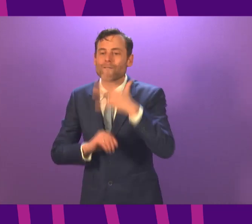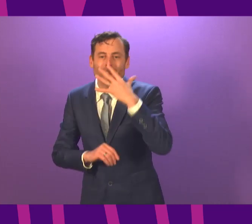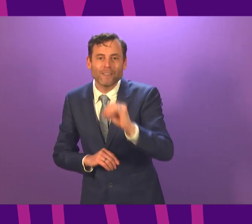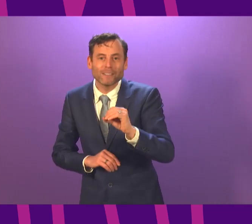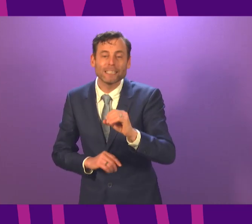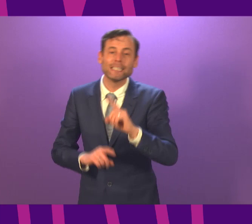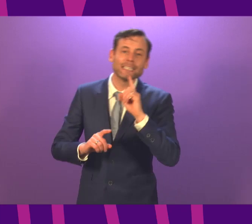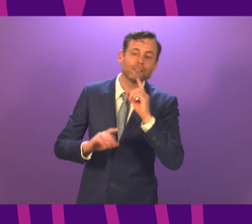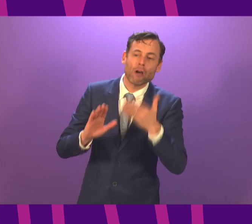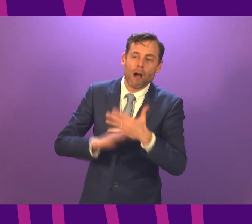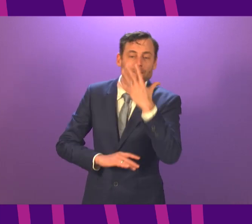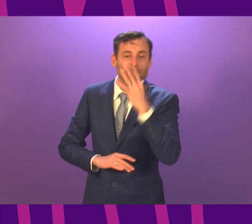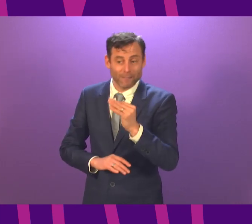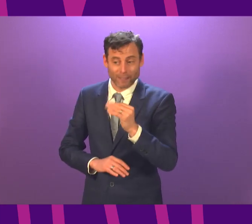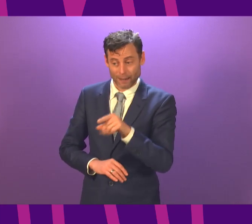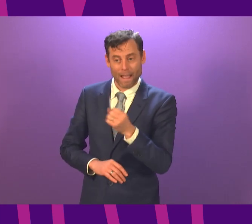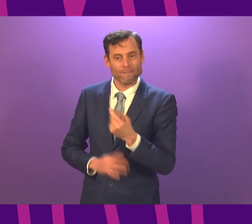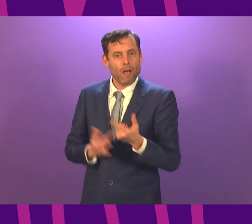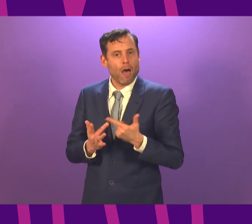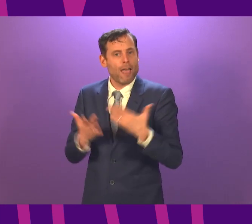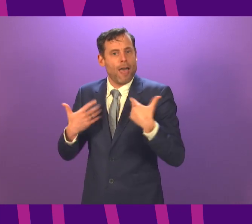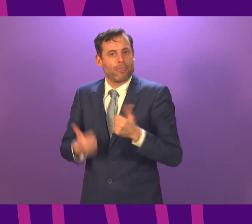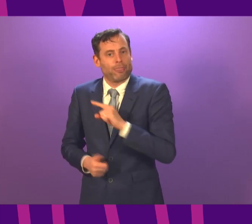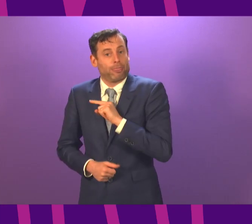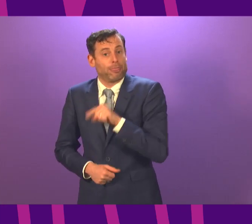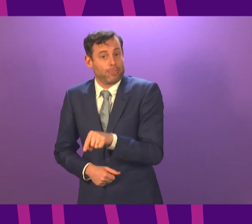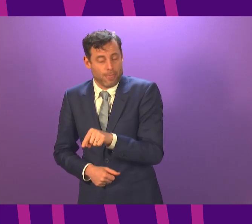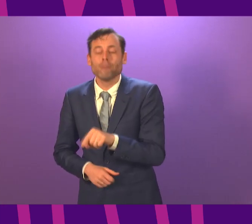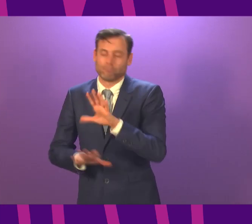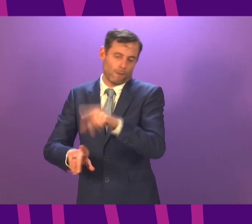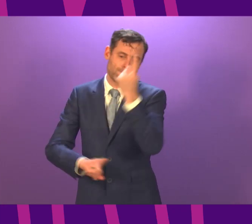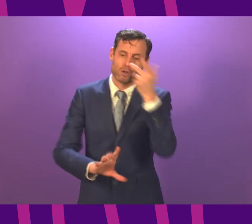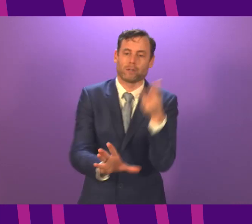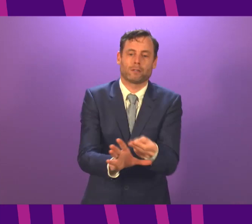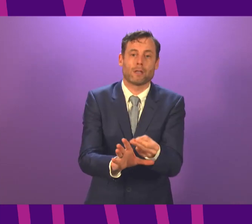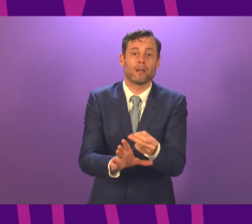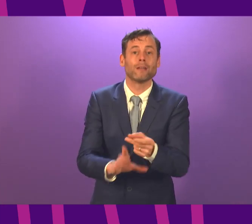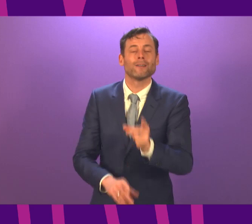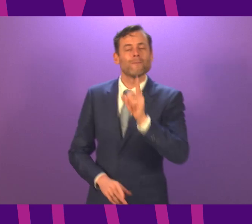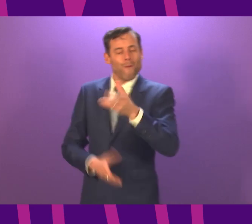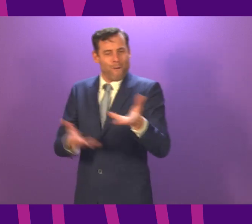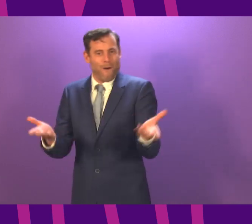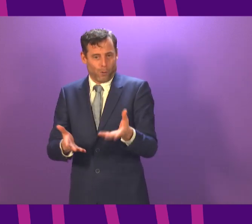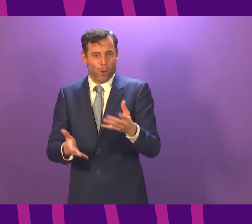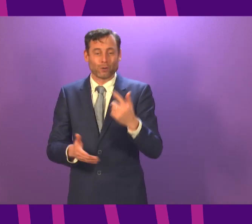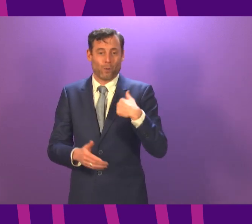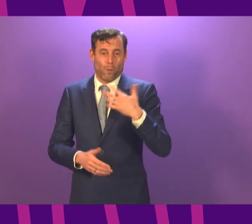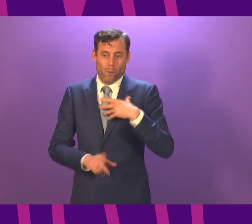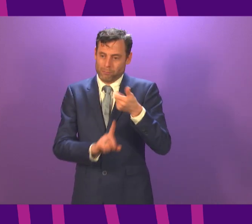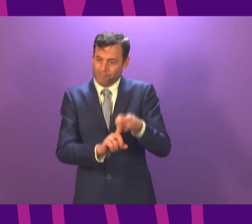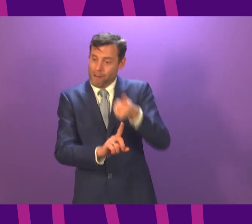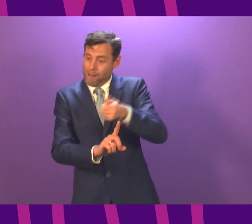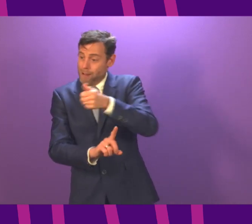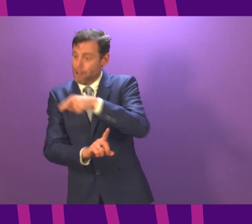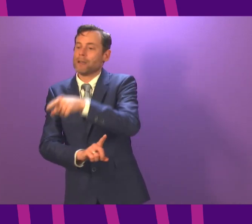under 50 who have other health conditions. But beyond that, we want to get teachers vaccinated and school staff generally vaccinated as quickly as